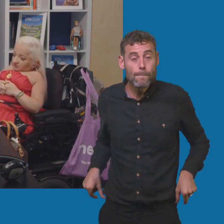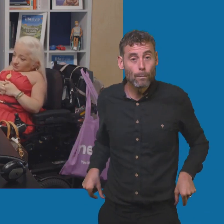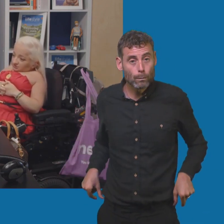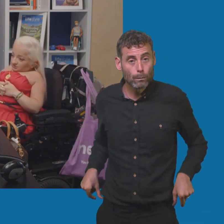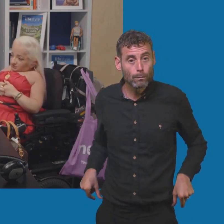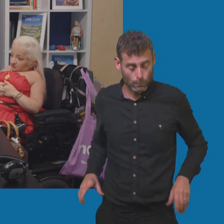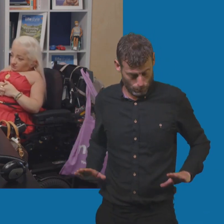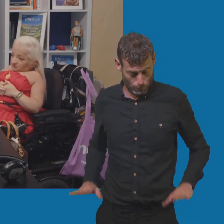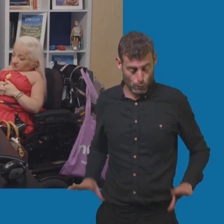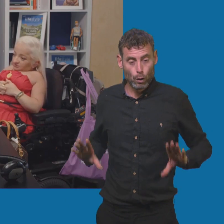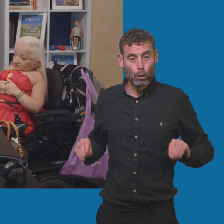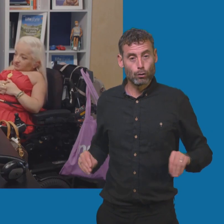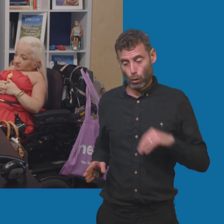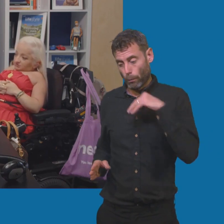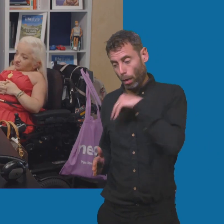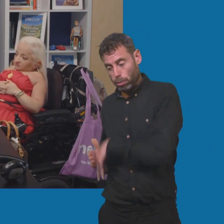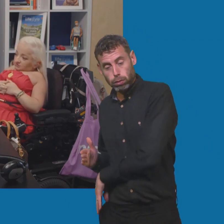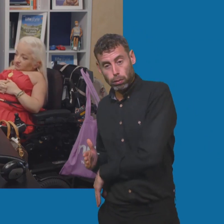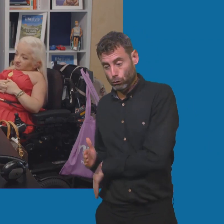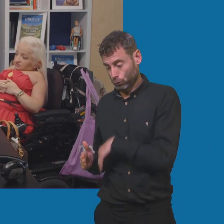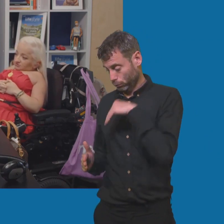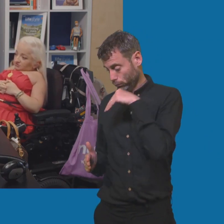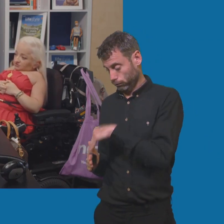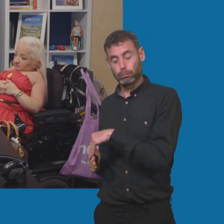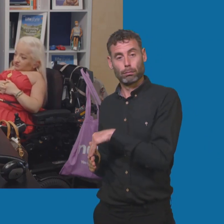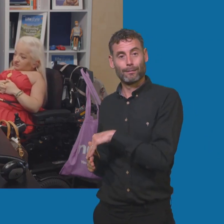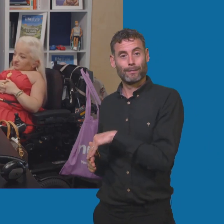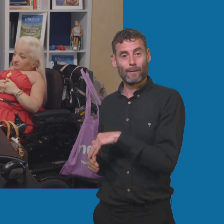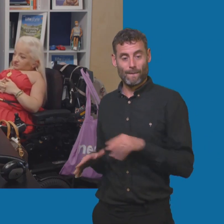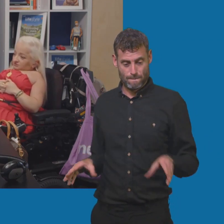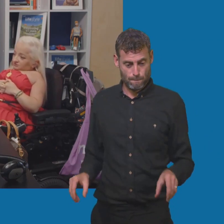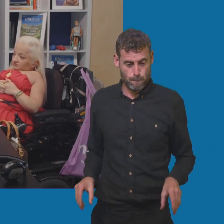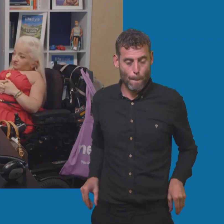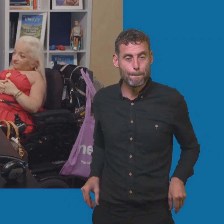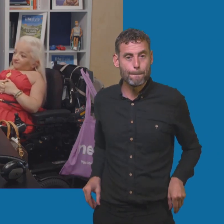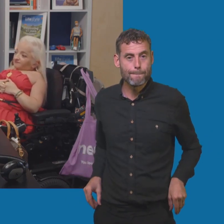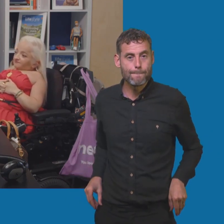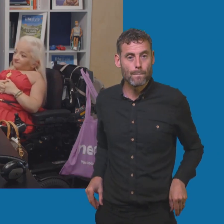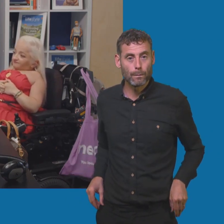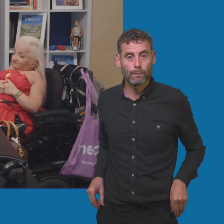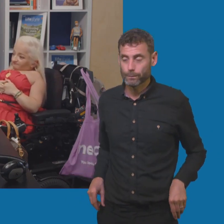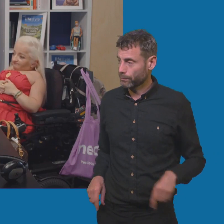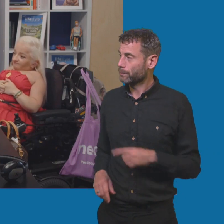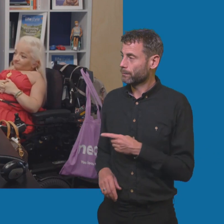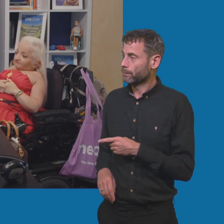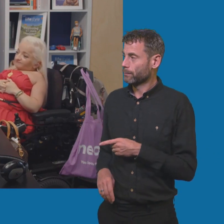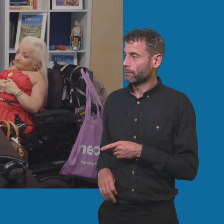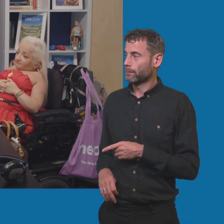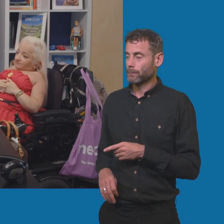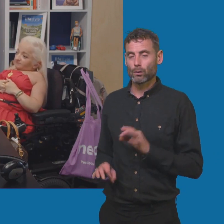fills that gap next to your pockets and between the door and between the gearstick and what not so that if anything falls out it doesn't sink into the never